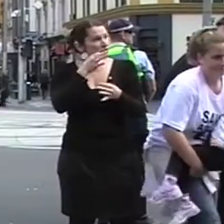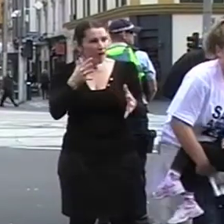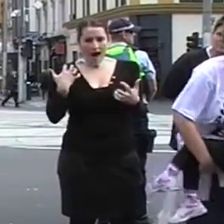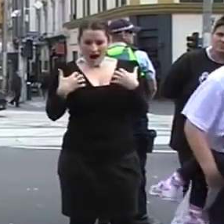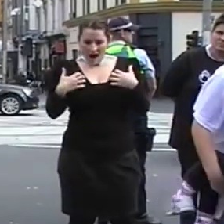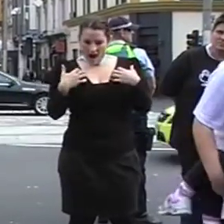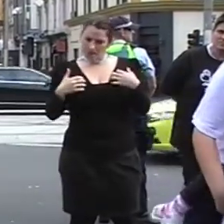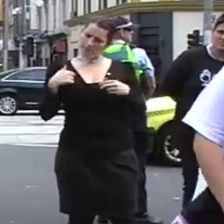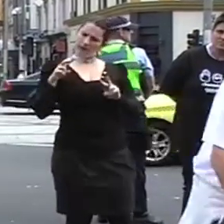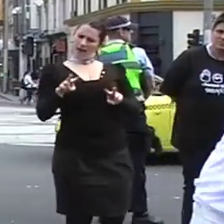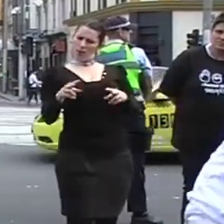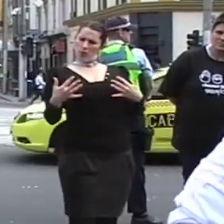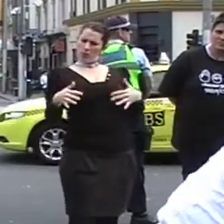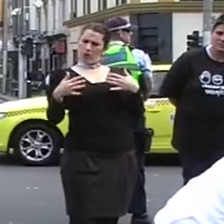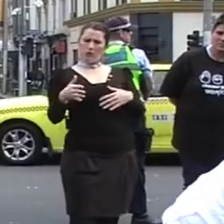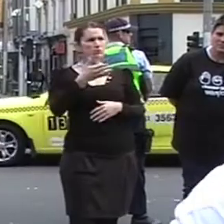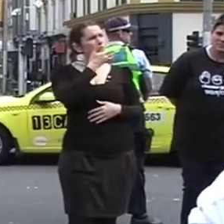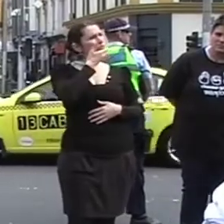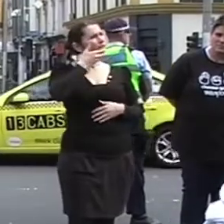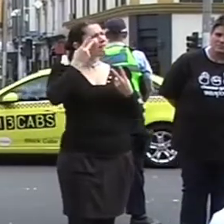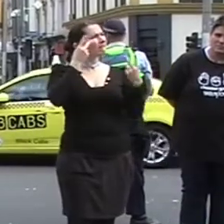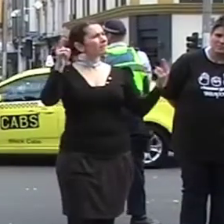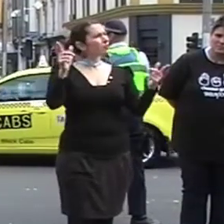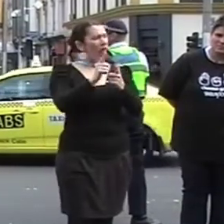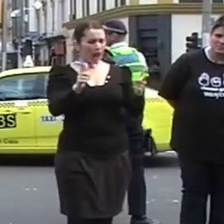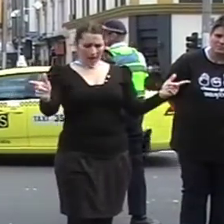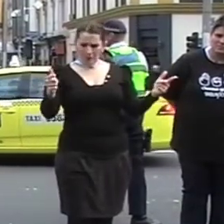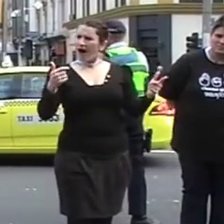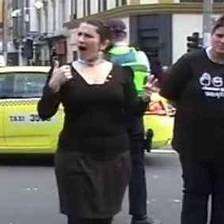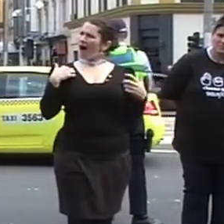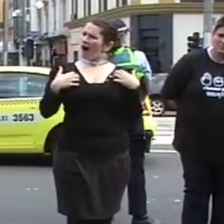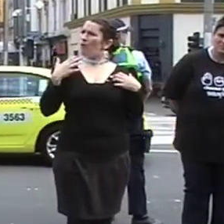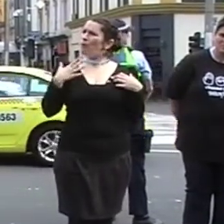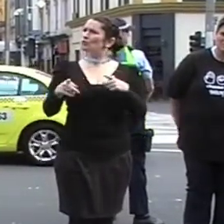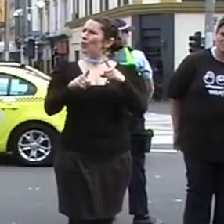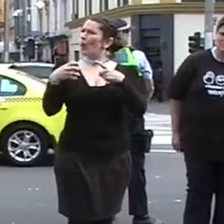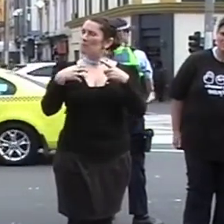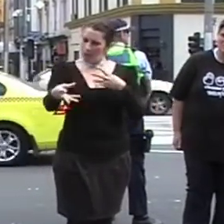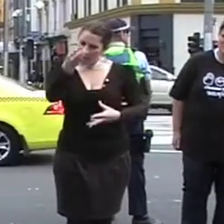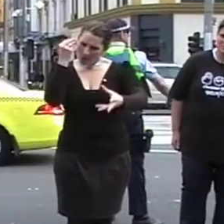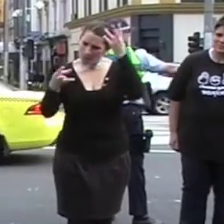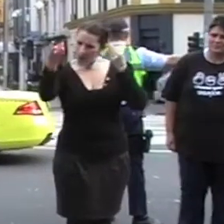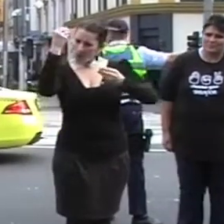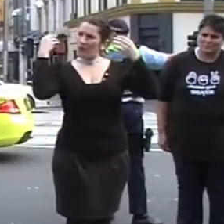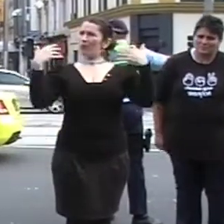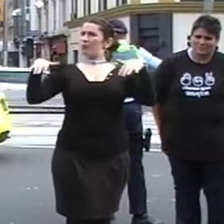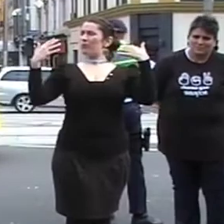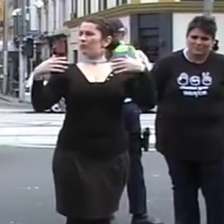more about a beautiful visual language that speaks to me in a way that no spoken language does. In New Zealand,